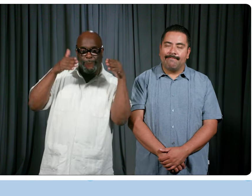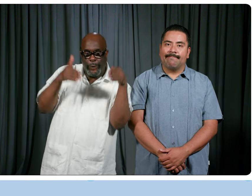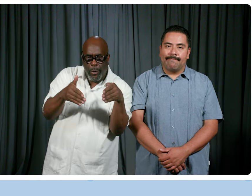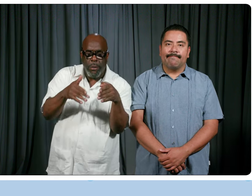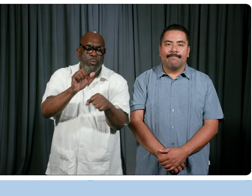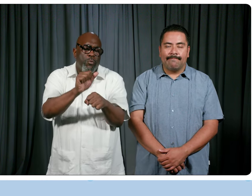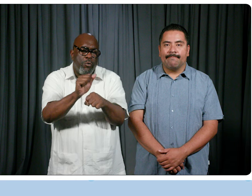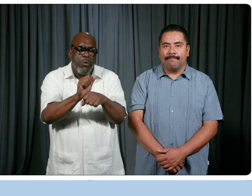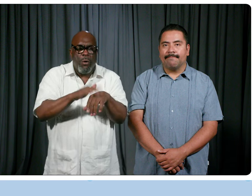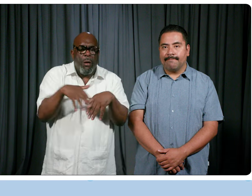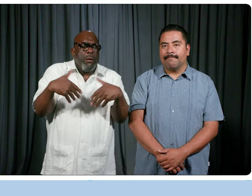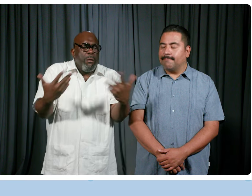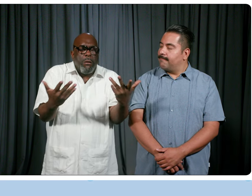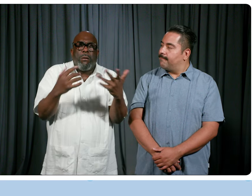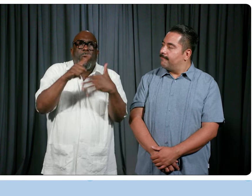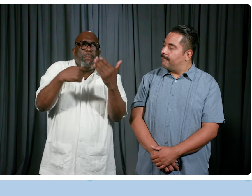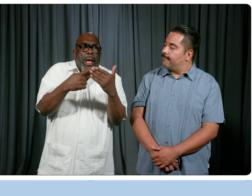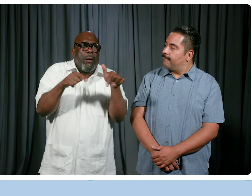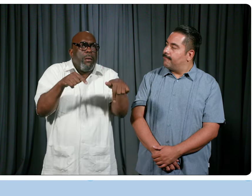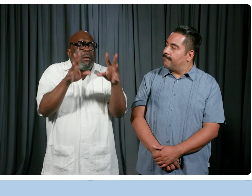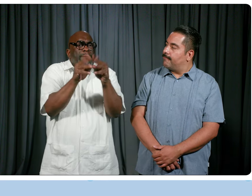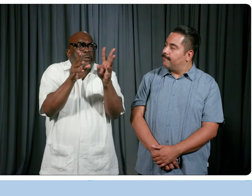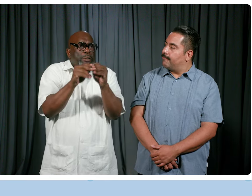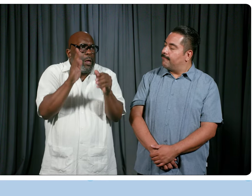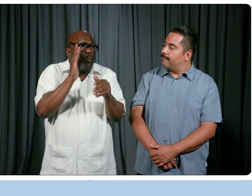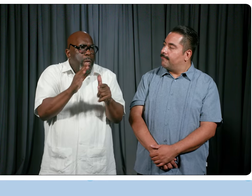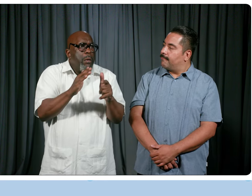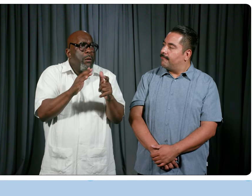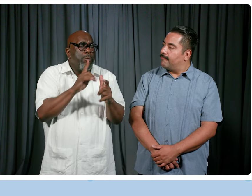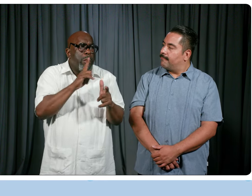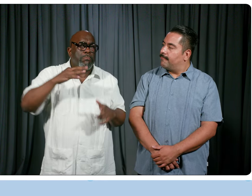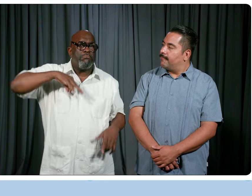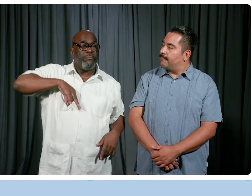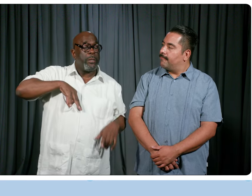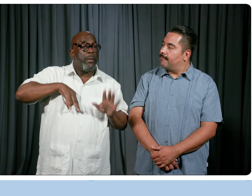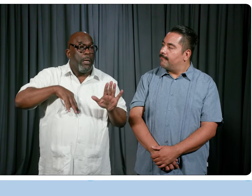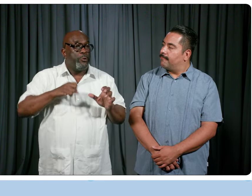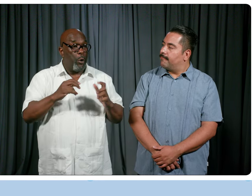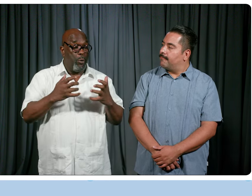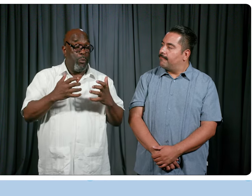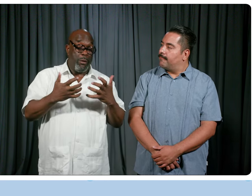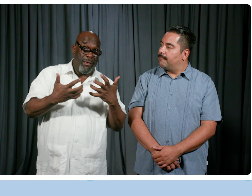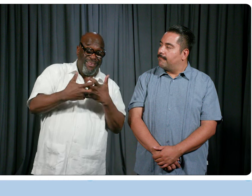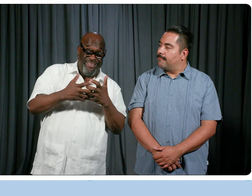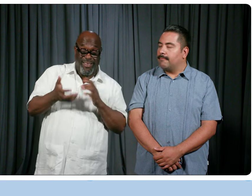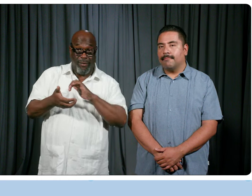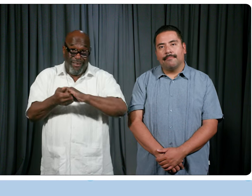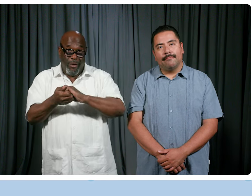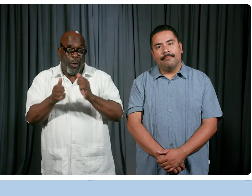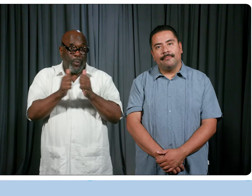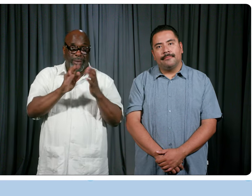focused on looking at what about the convention. That's been a big part. But interfacing with the city agencies has been